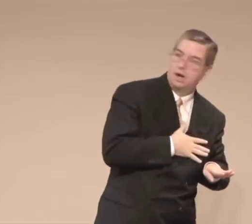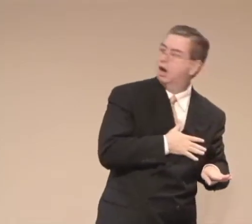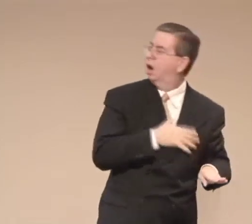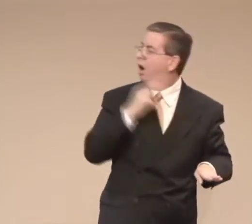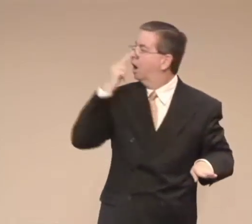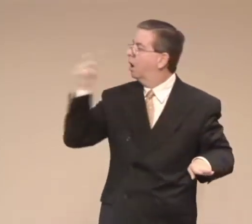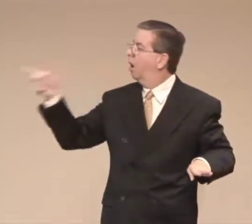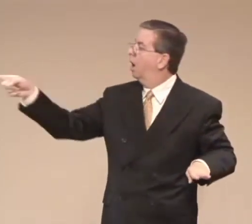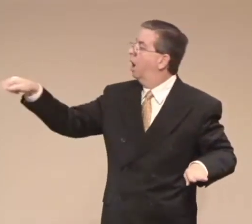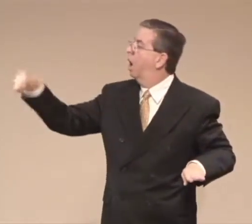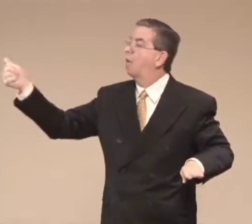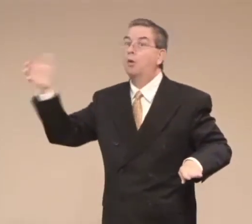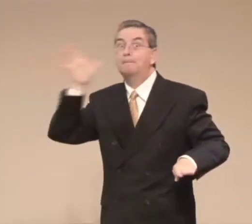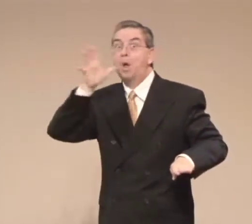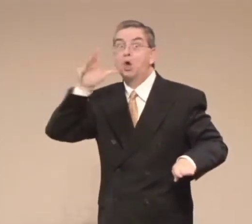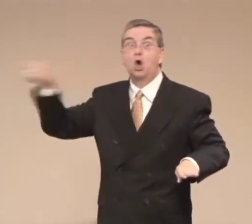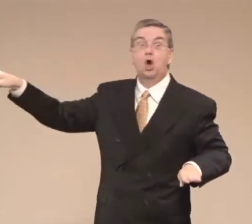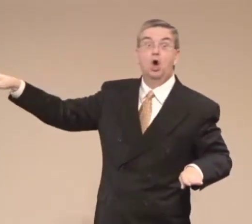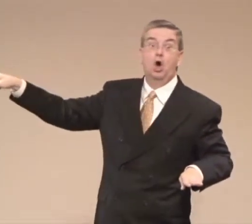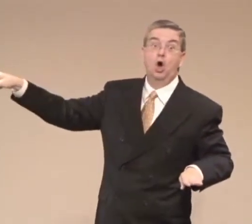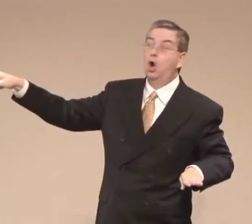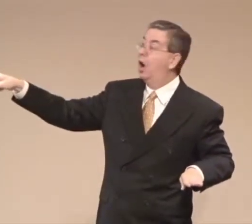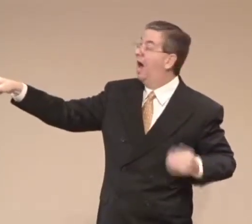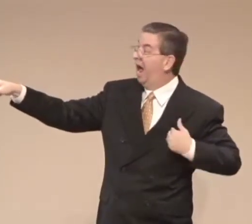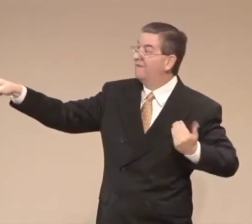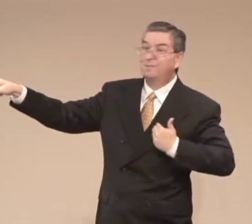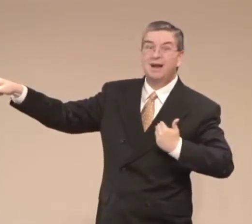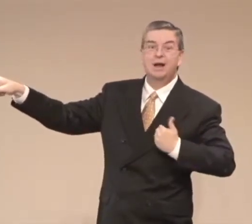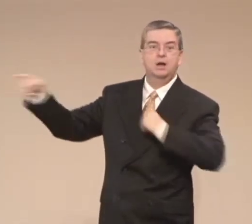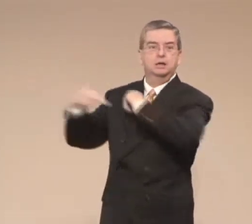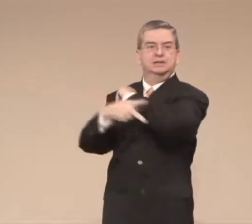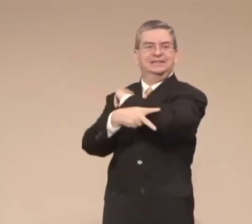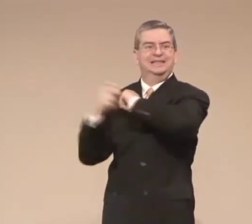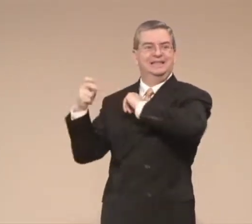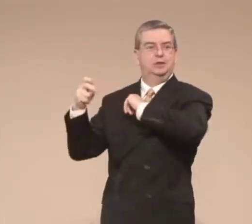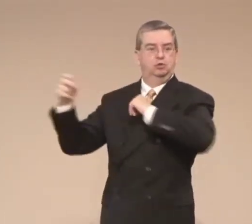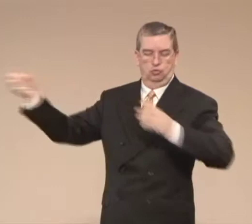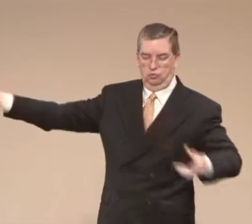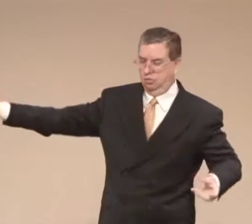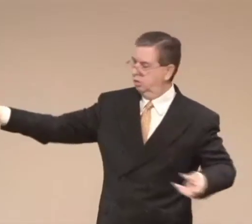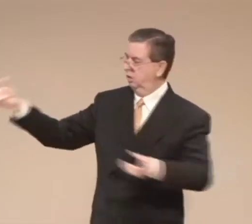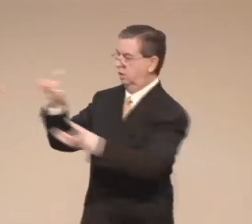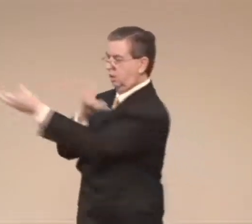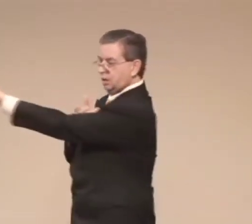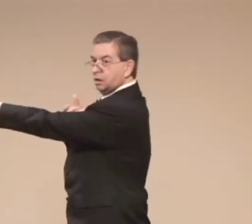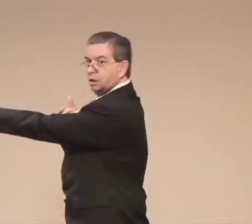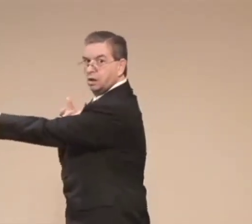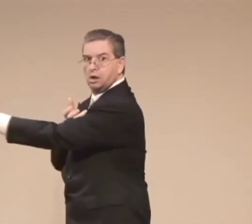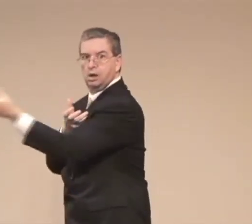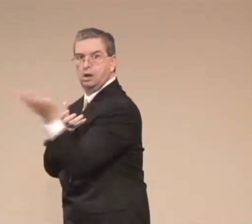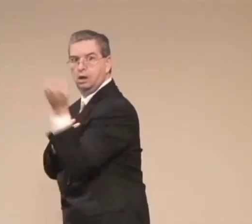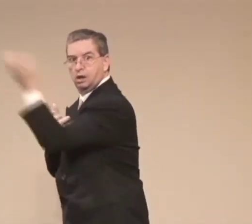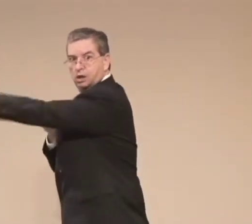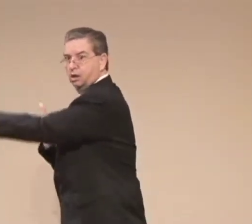and the other woman, and when she was asleep, rolled over on her baby and killed it, and she